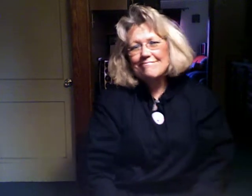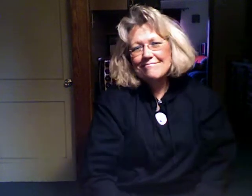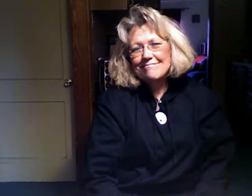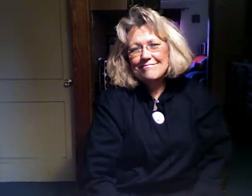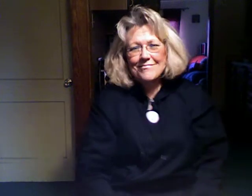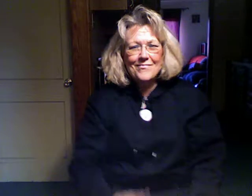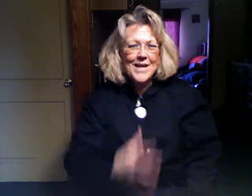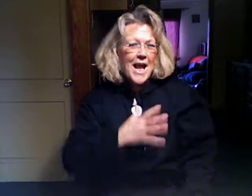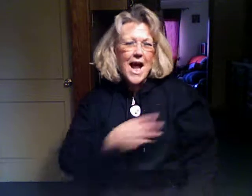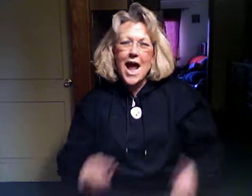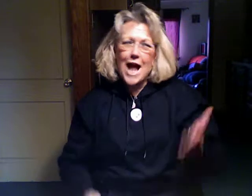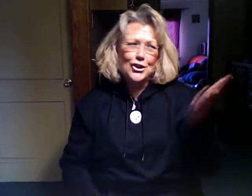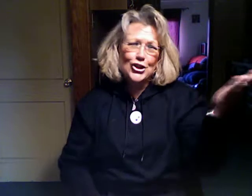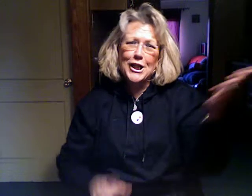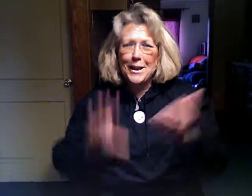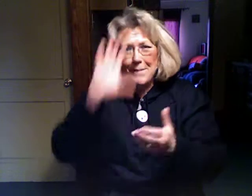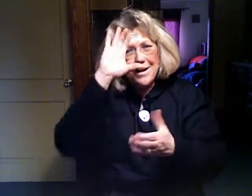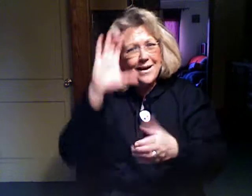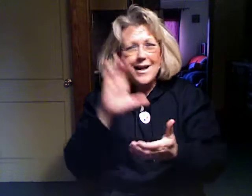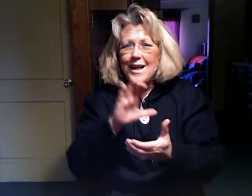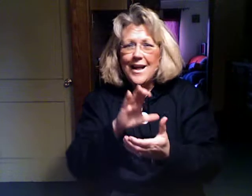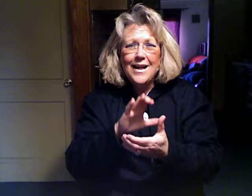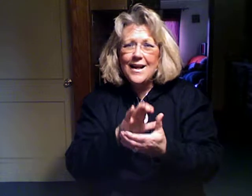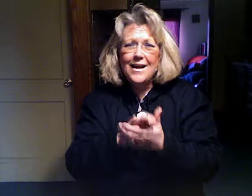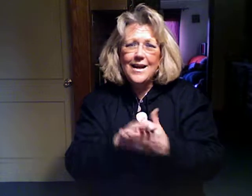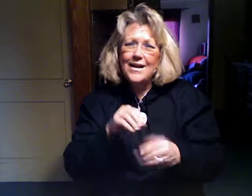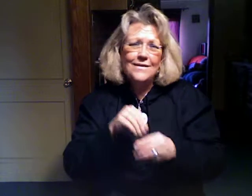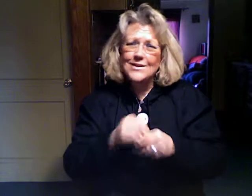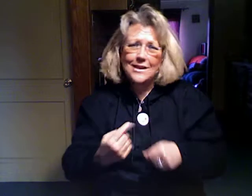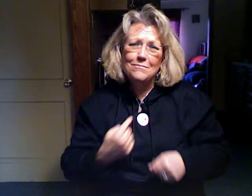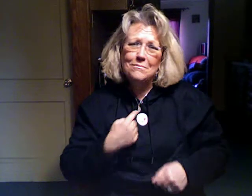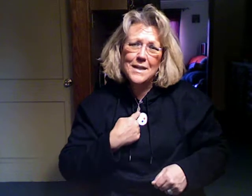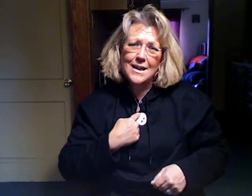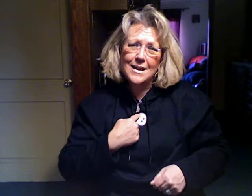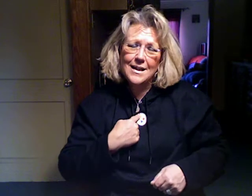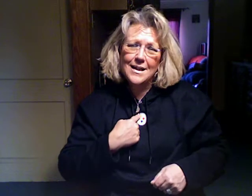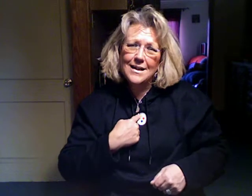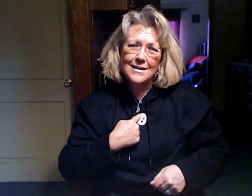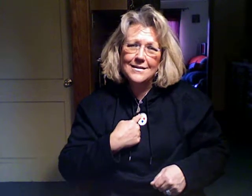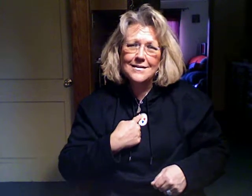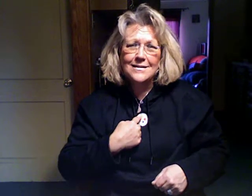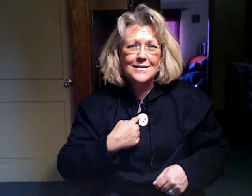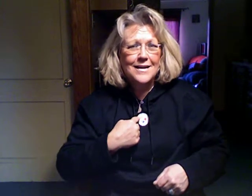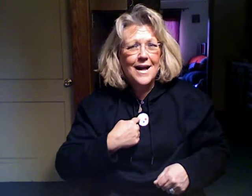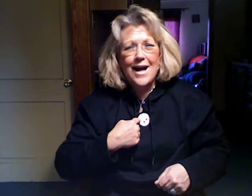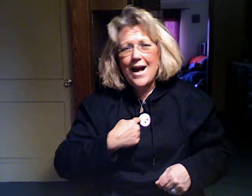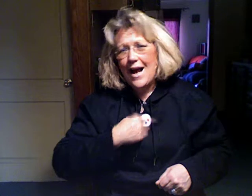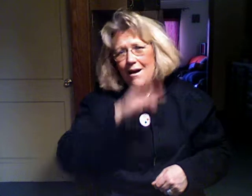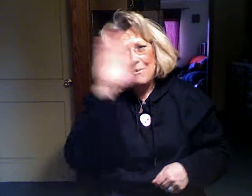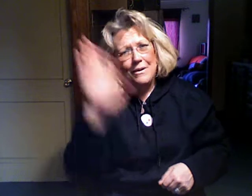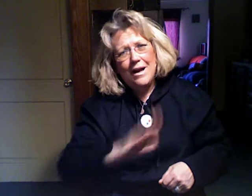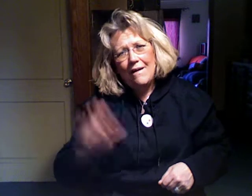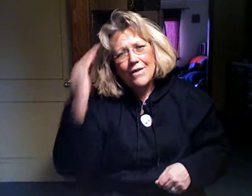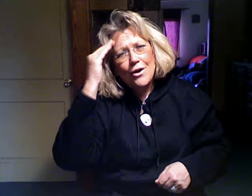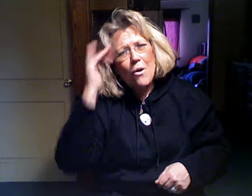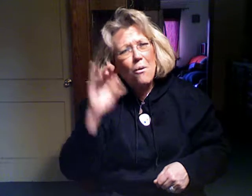And she believes in me I never know